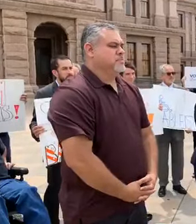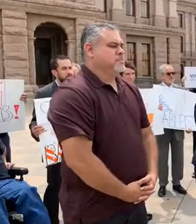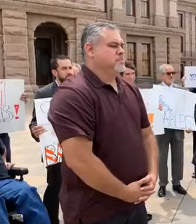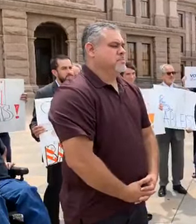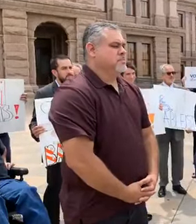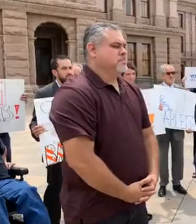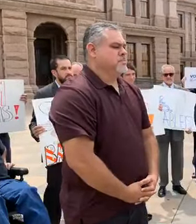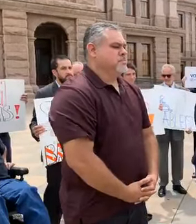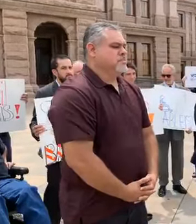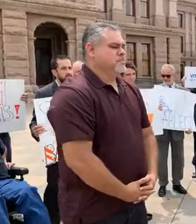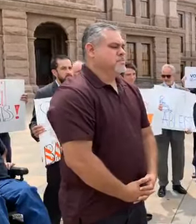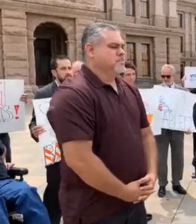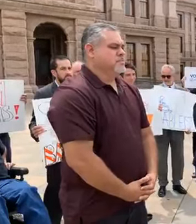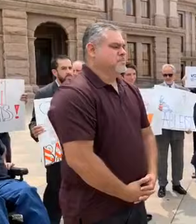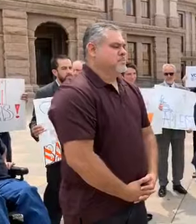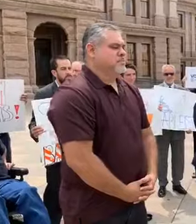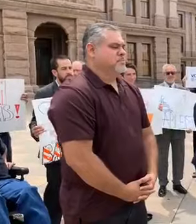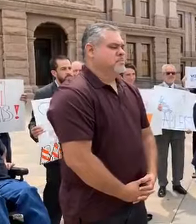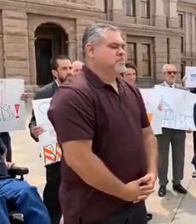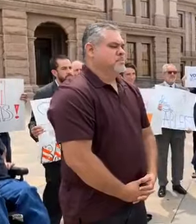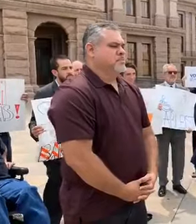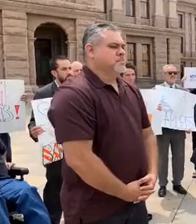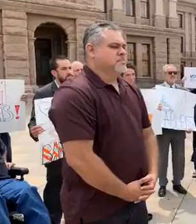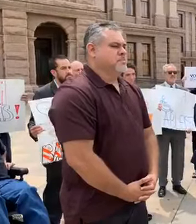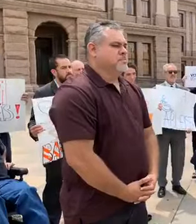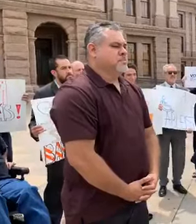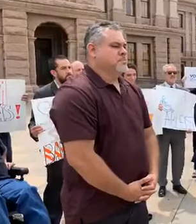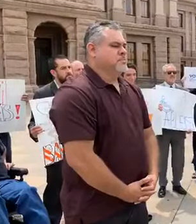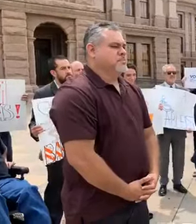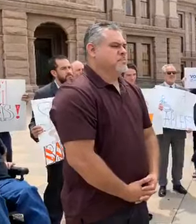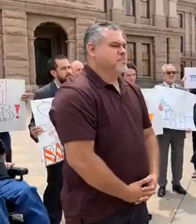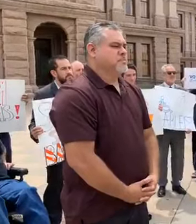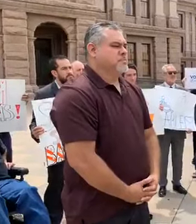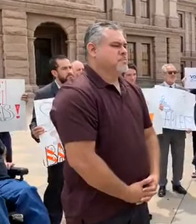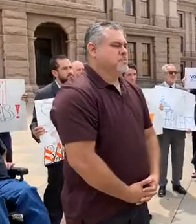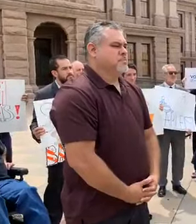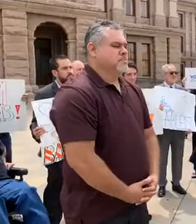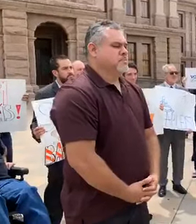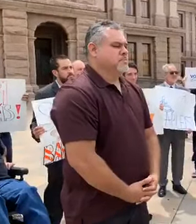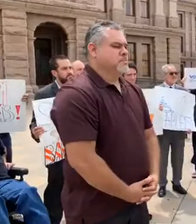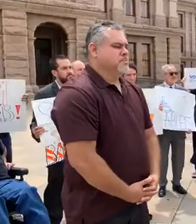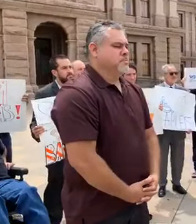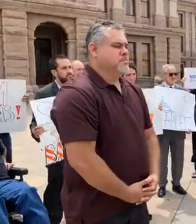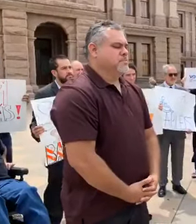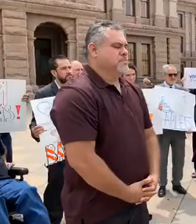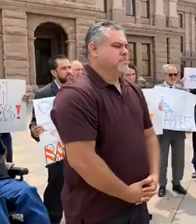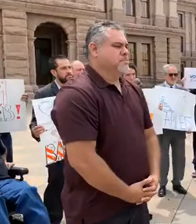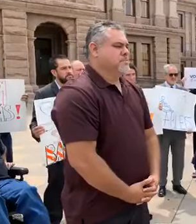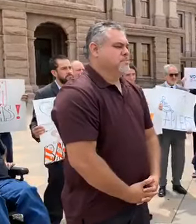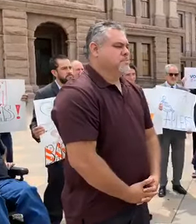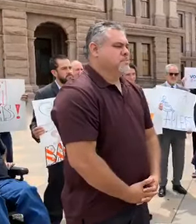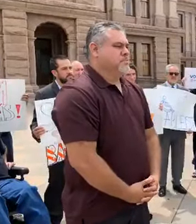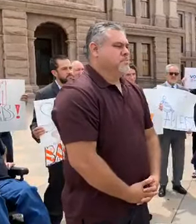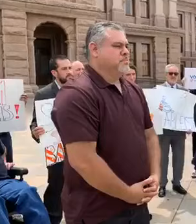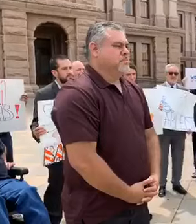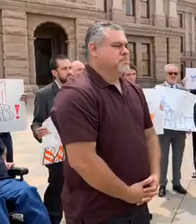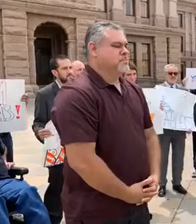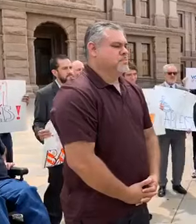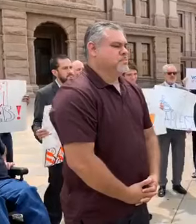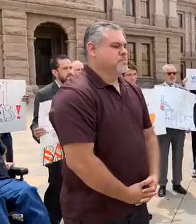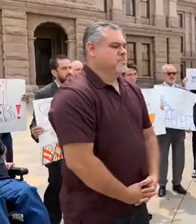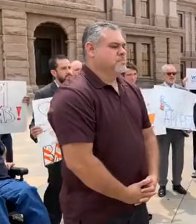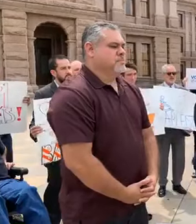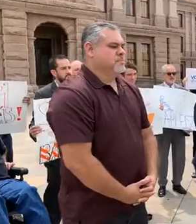Mis padres se hicieron los grudanos de San Francisco y Argentina, pero no fue así que me involucré en la agrocesión política